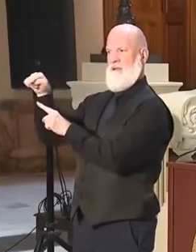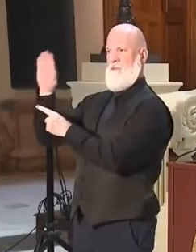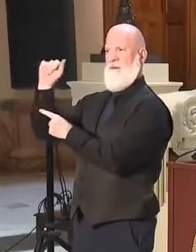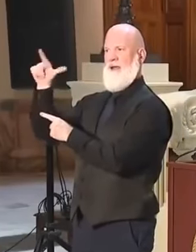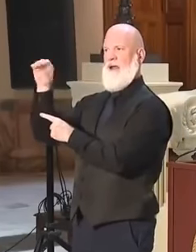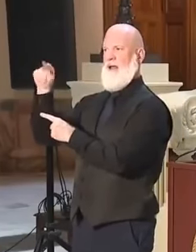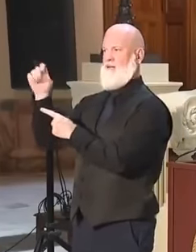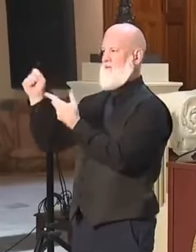now and in the future.